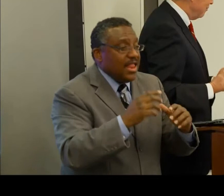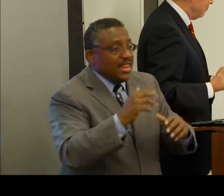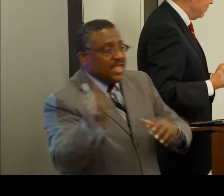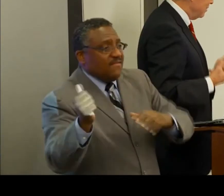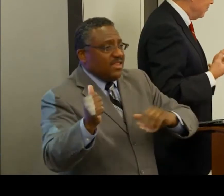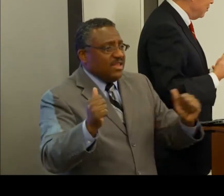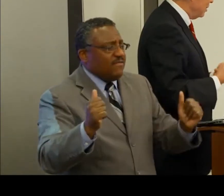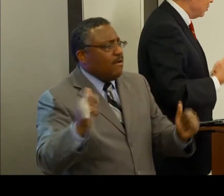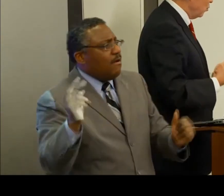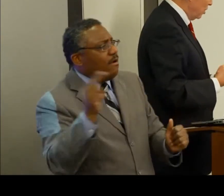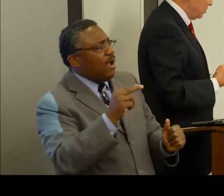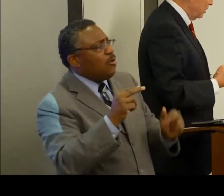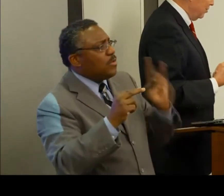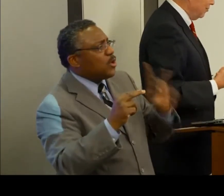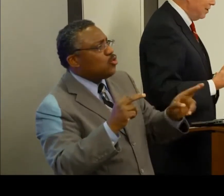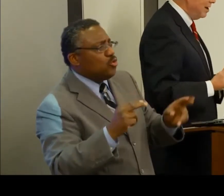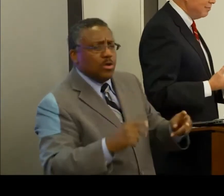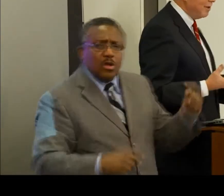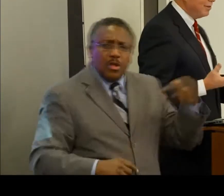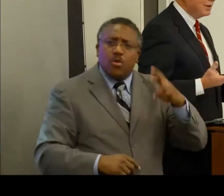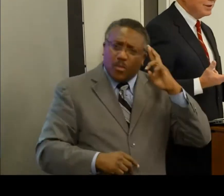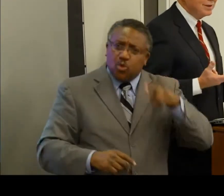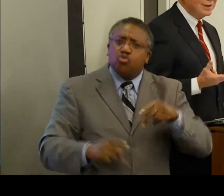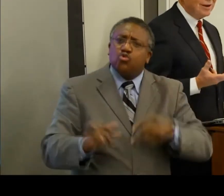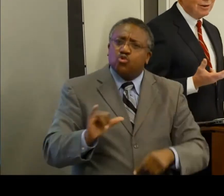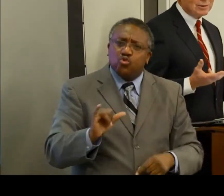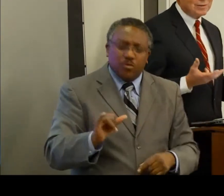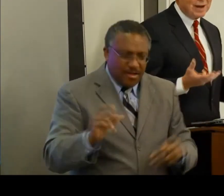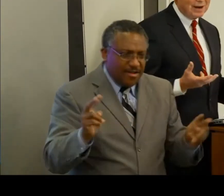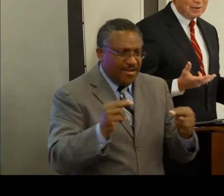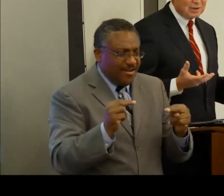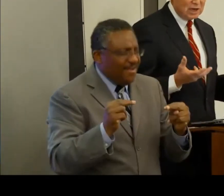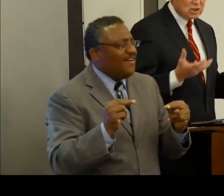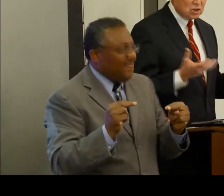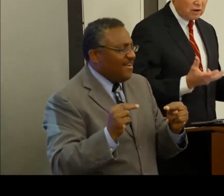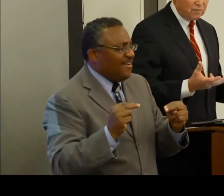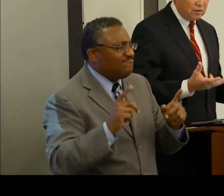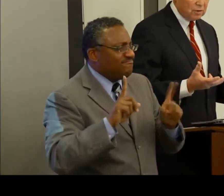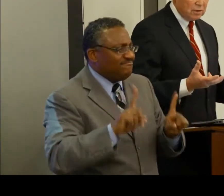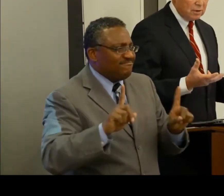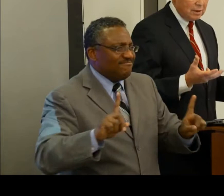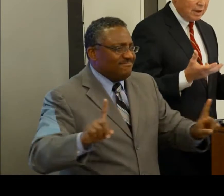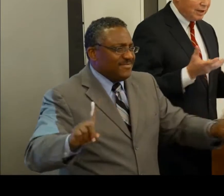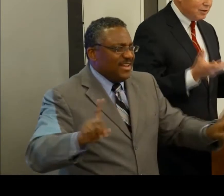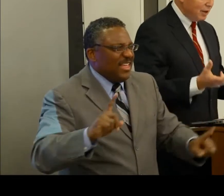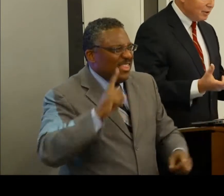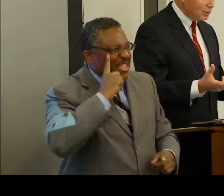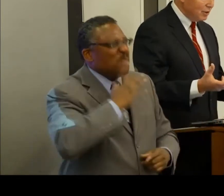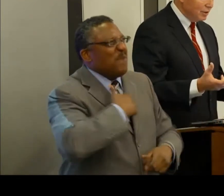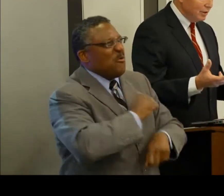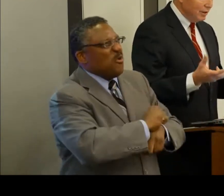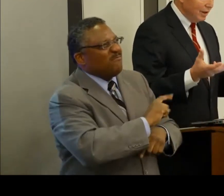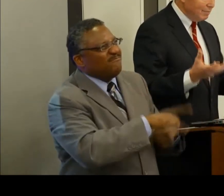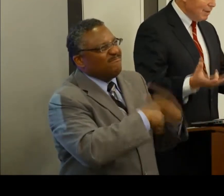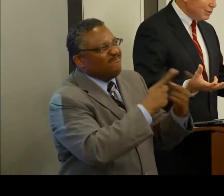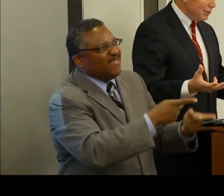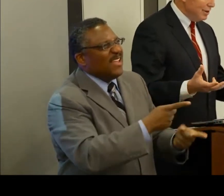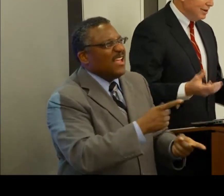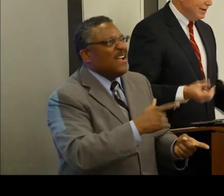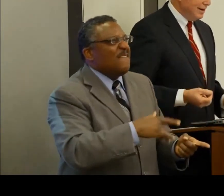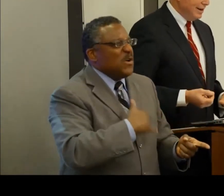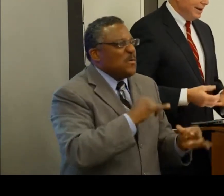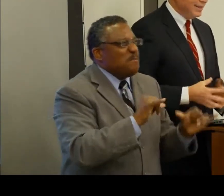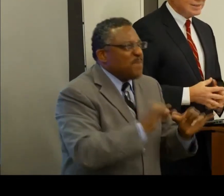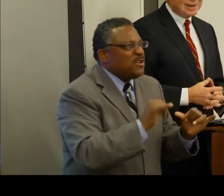viewing the work that you've done while in the halls of Congress as thoughtful and intelligent and